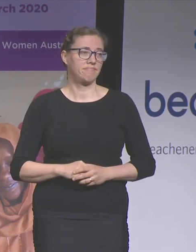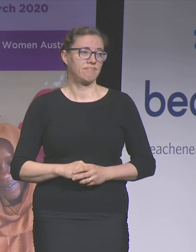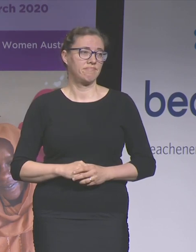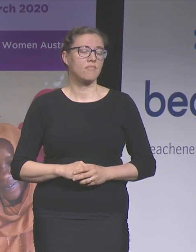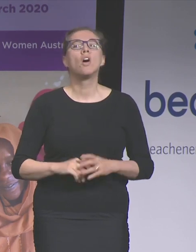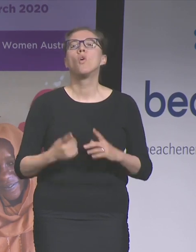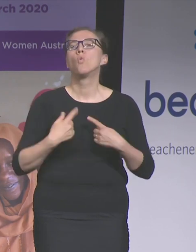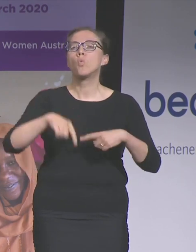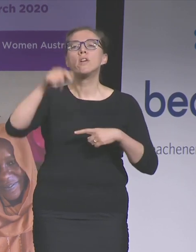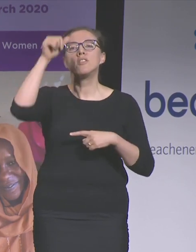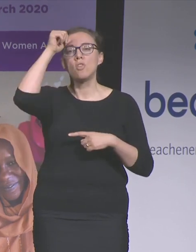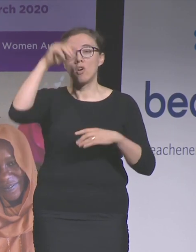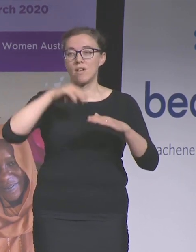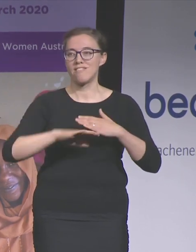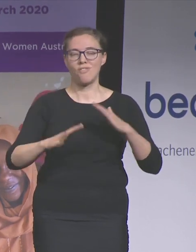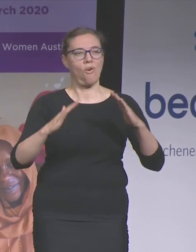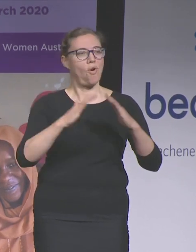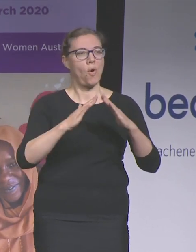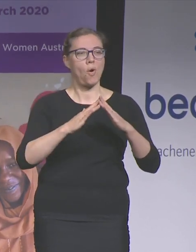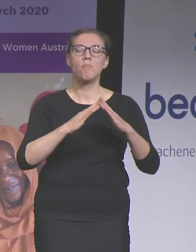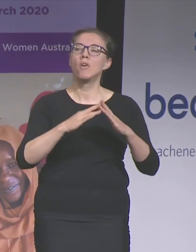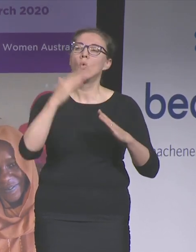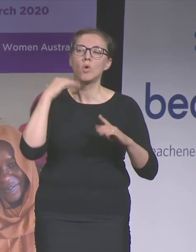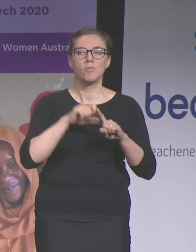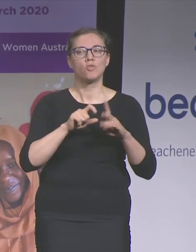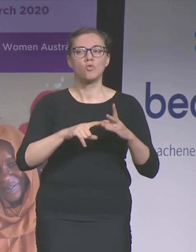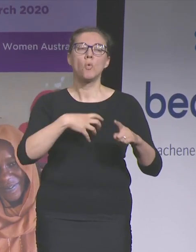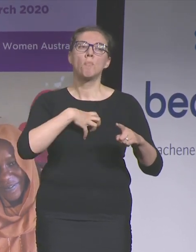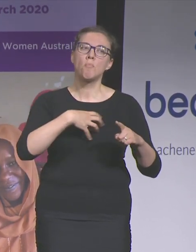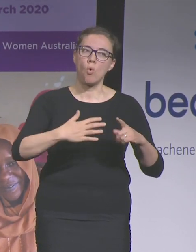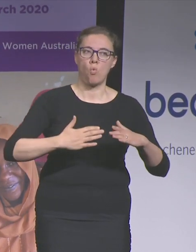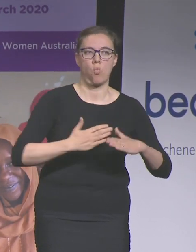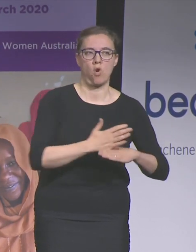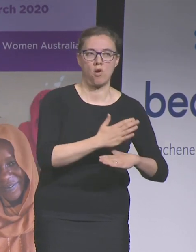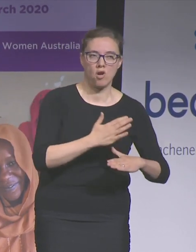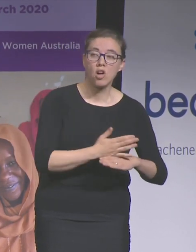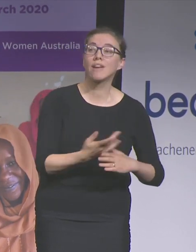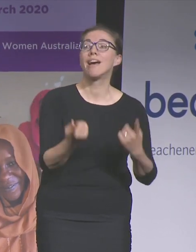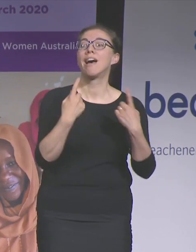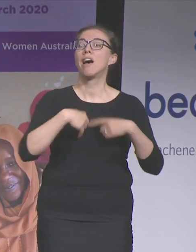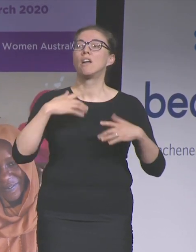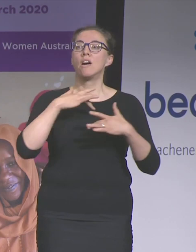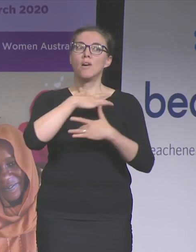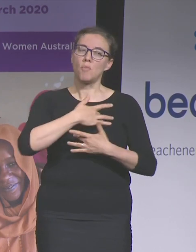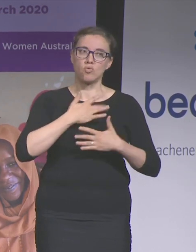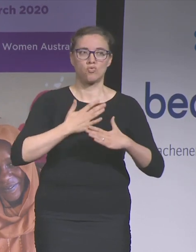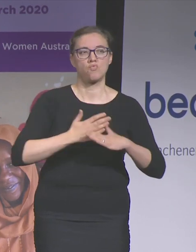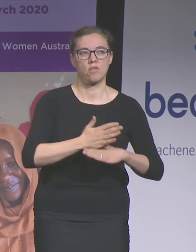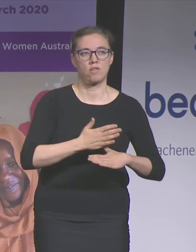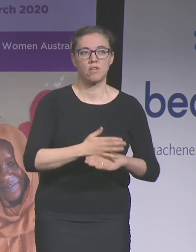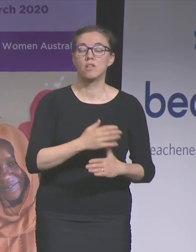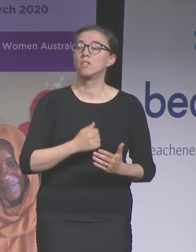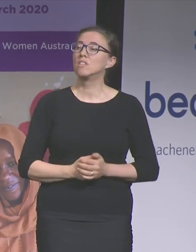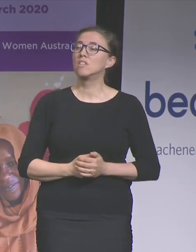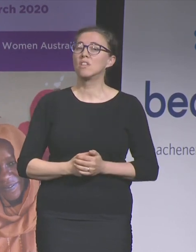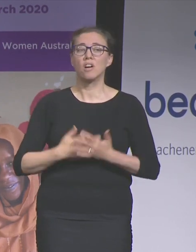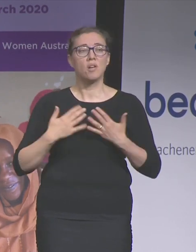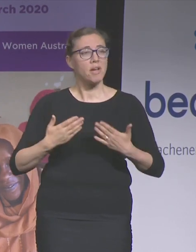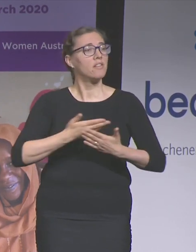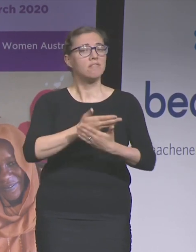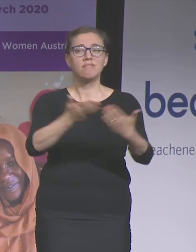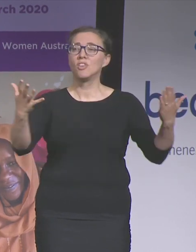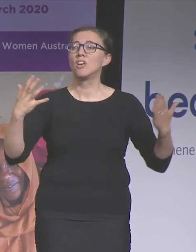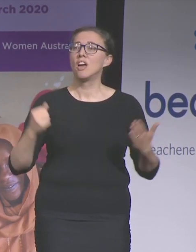the lion's share of work at home and doing the emotional labour, a lot of us have very demanding and very successful